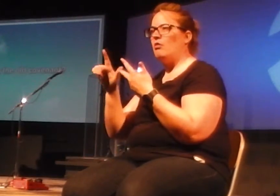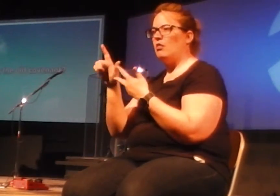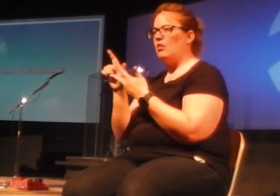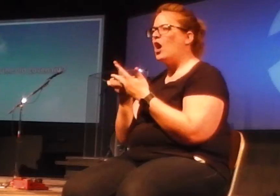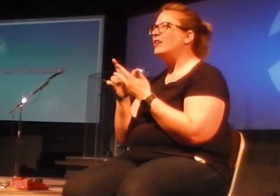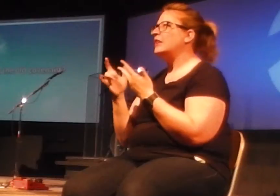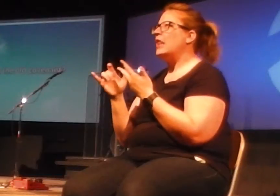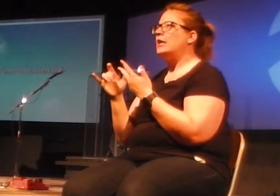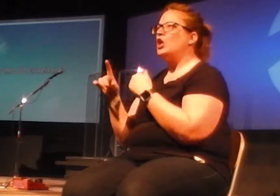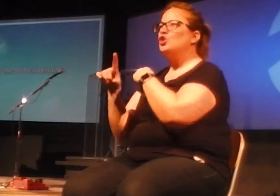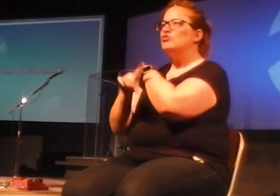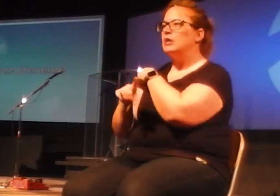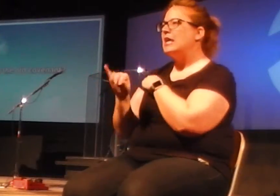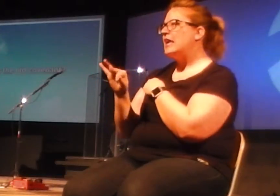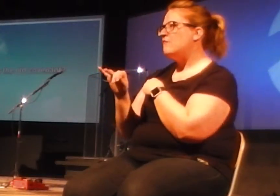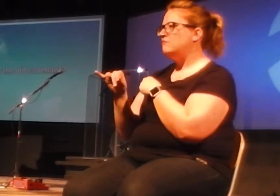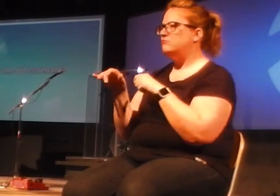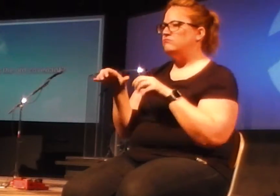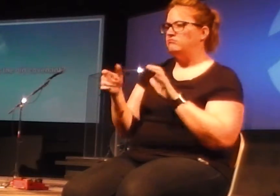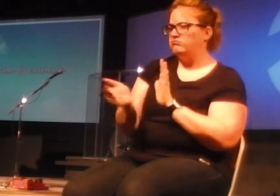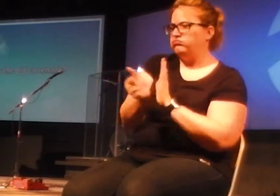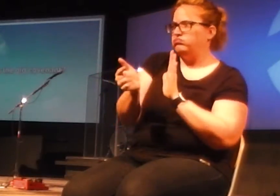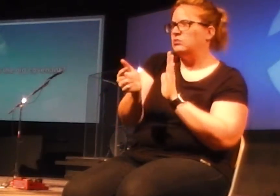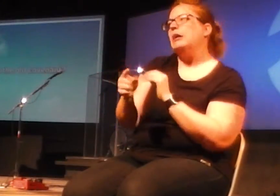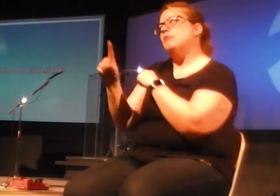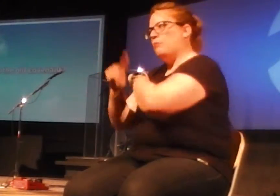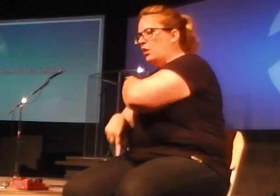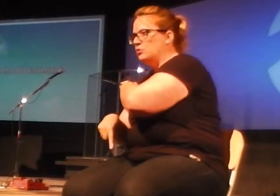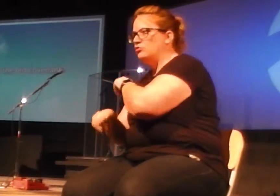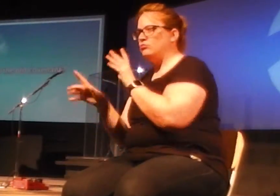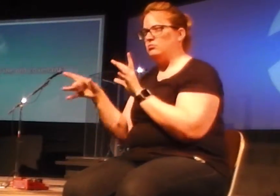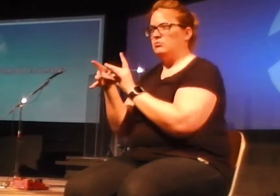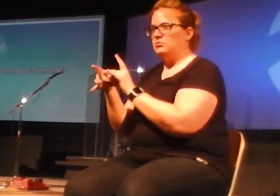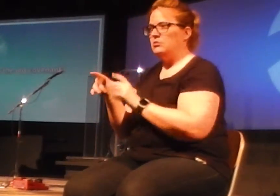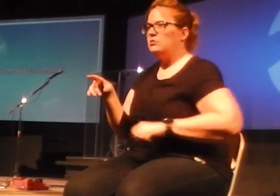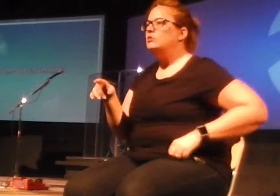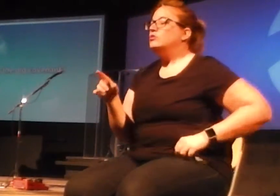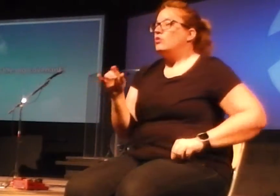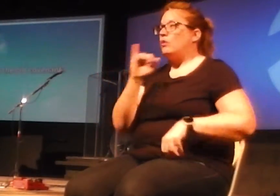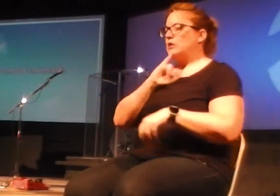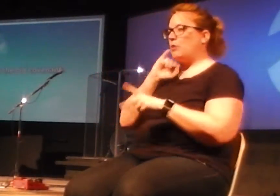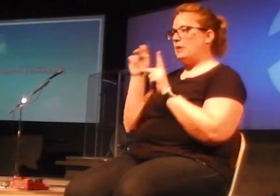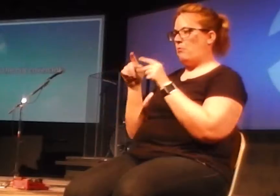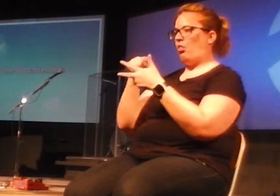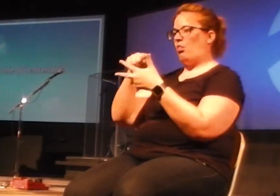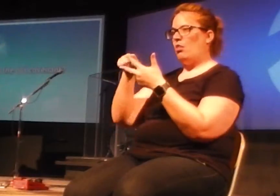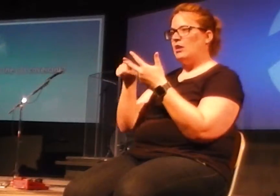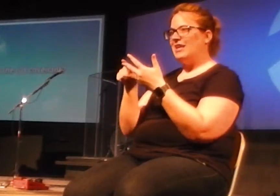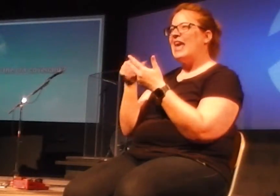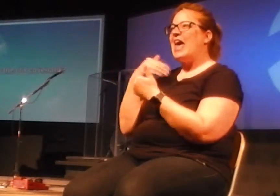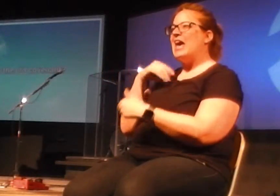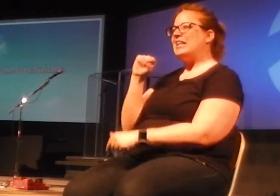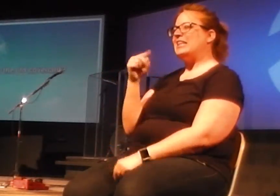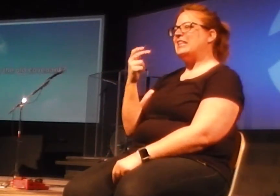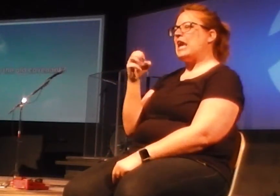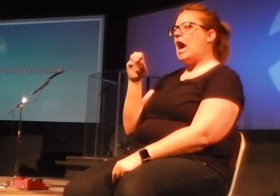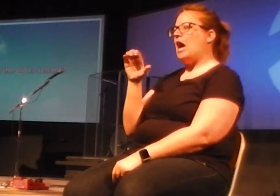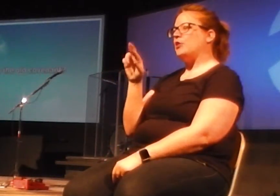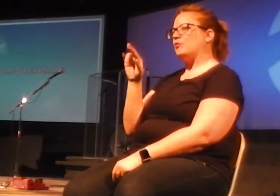crime and punishment. So the Israelites at that time, under that old covenant, they were, it was a theocracy, which big fancy